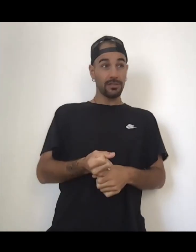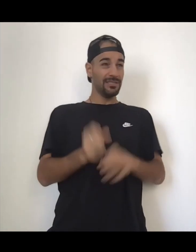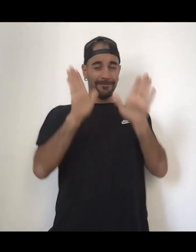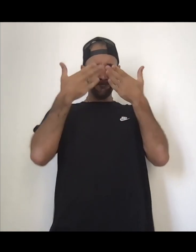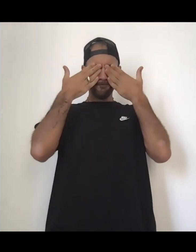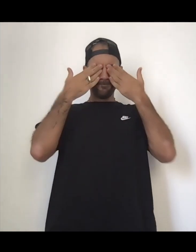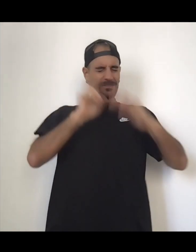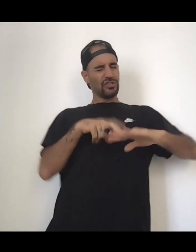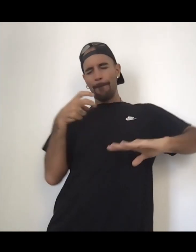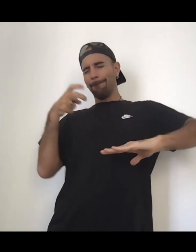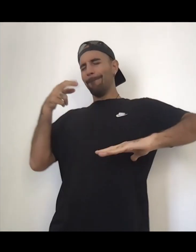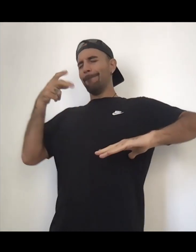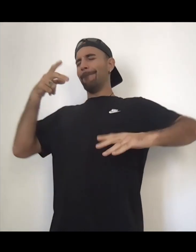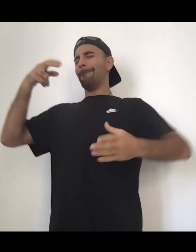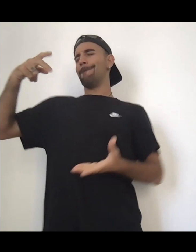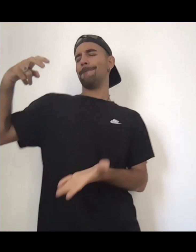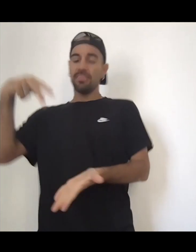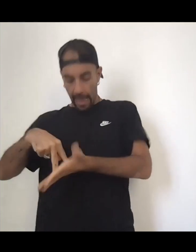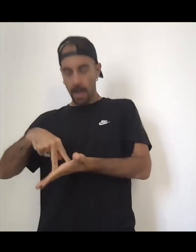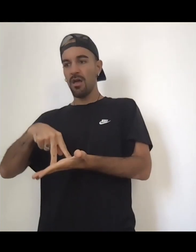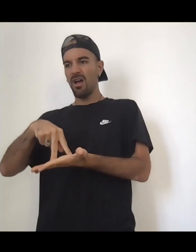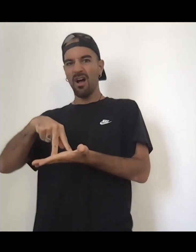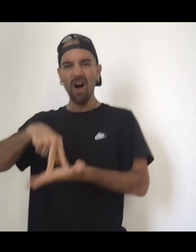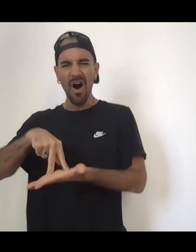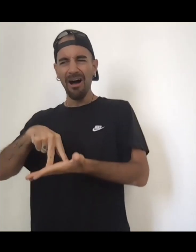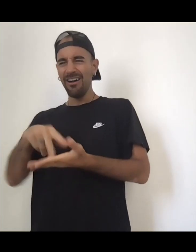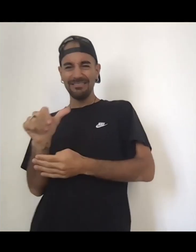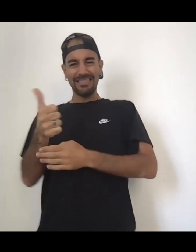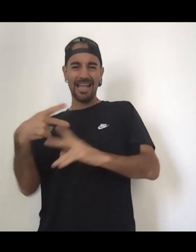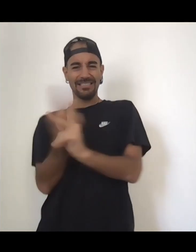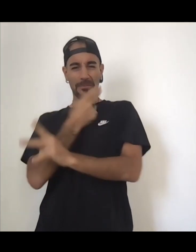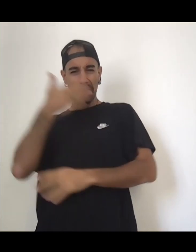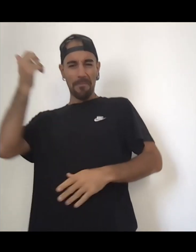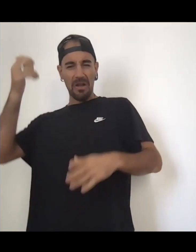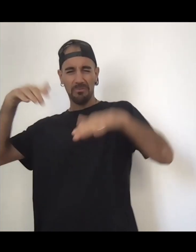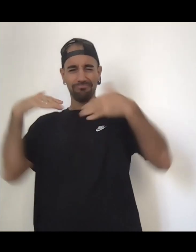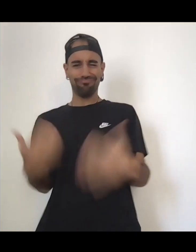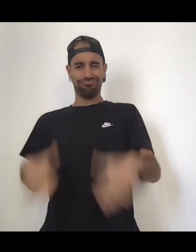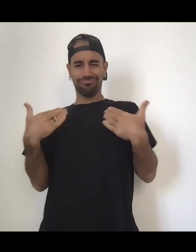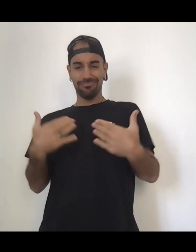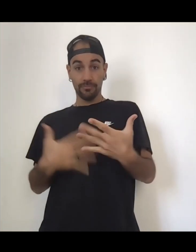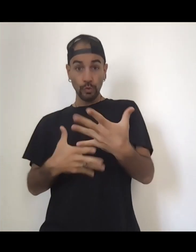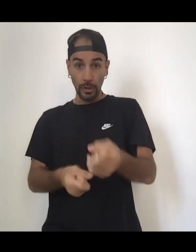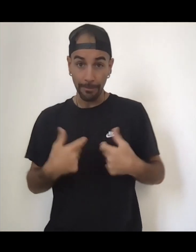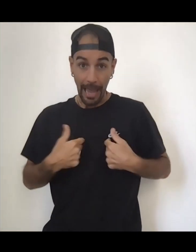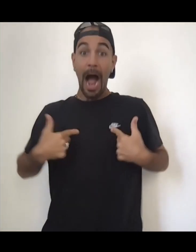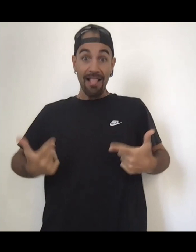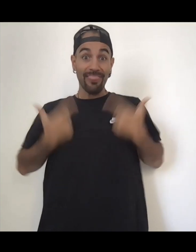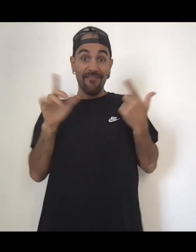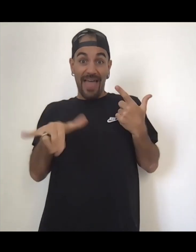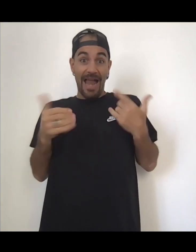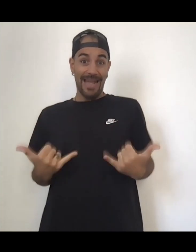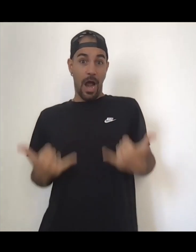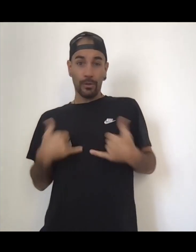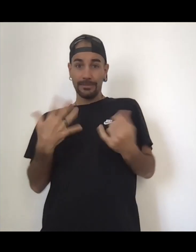is 10 times better over here. And I'm telling you because I lived it. I'm telling you because I'm sitting right now at the fucking Salvatore Country and Spa House in